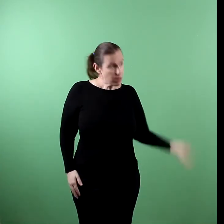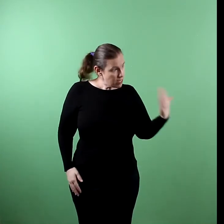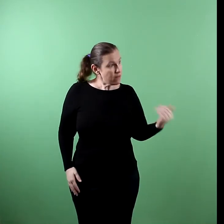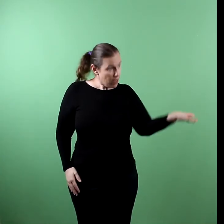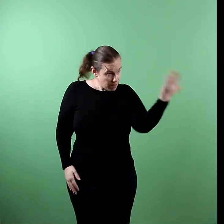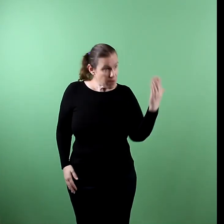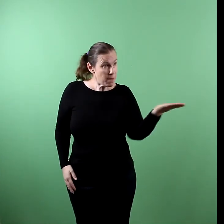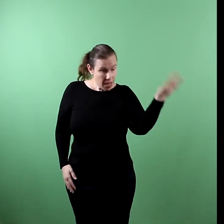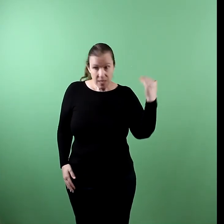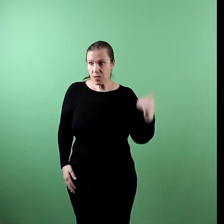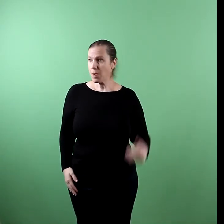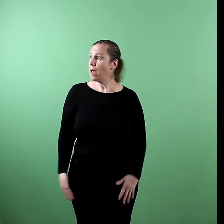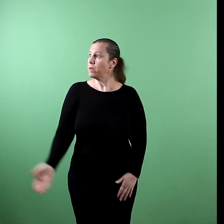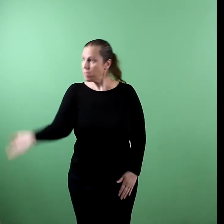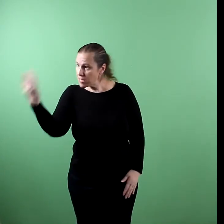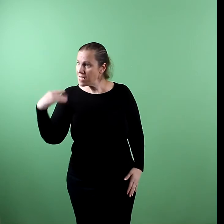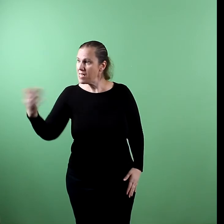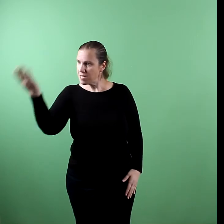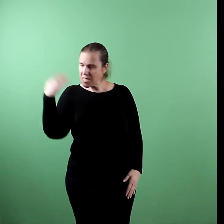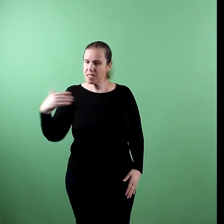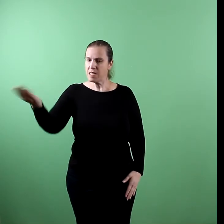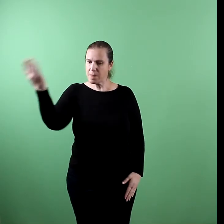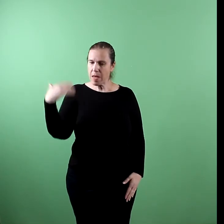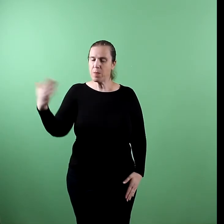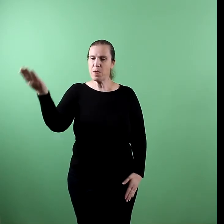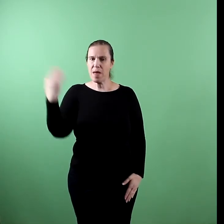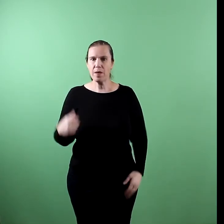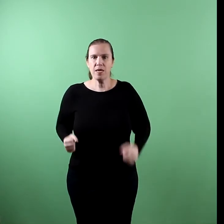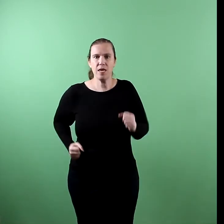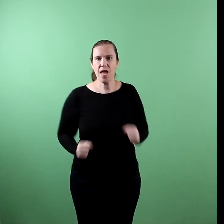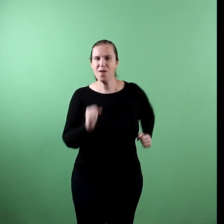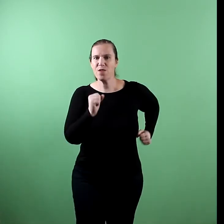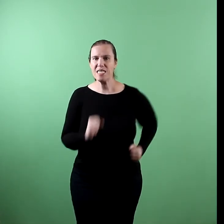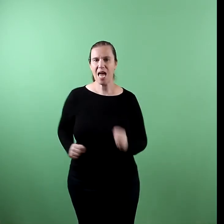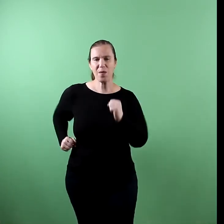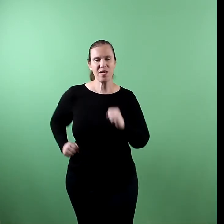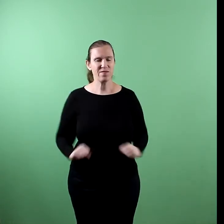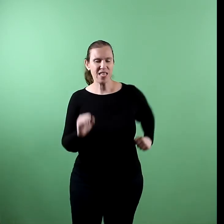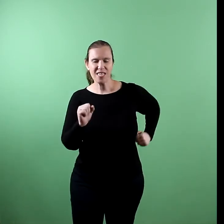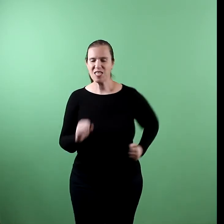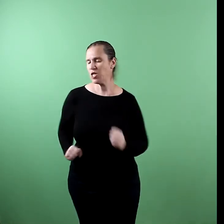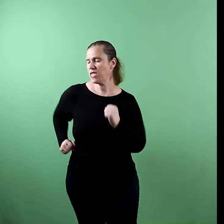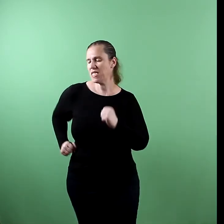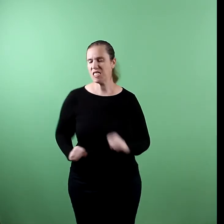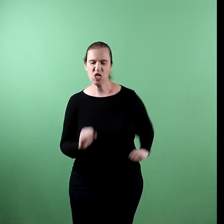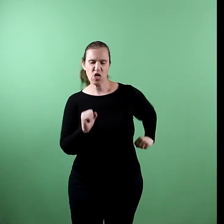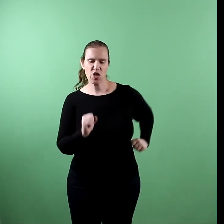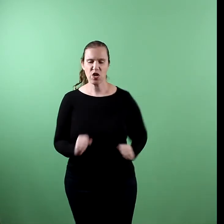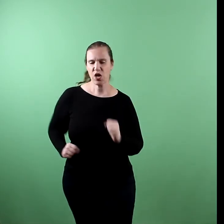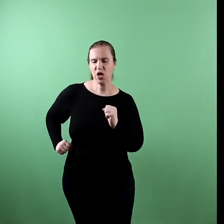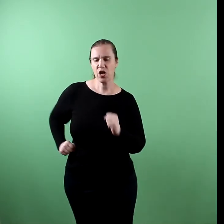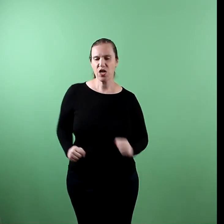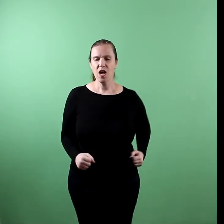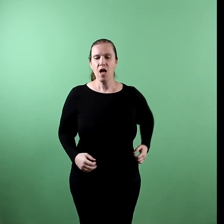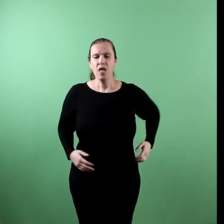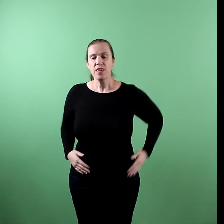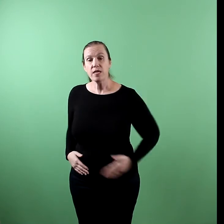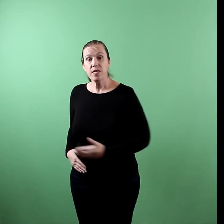Folks that come from miles around the census has them homeward down and every town and village is astir.